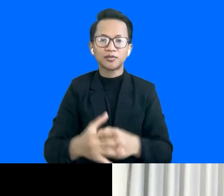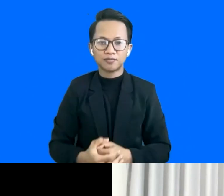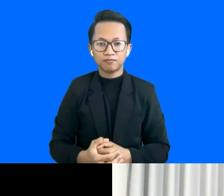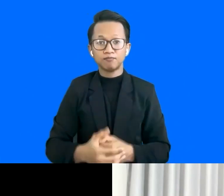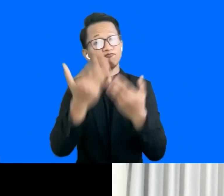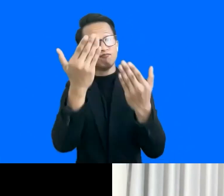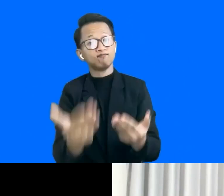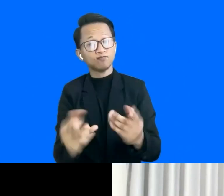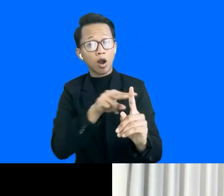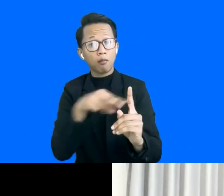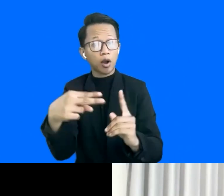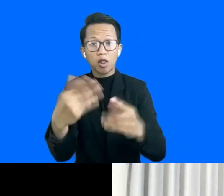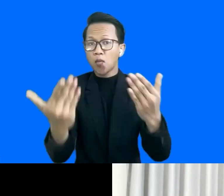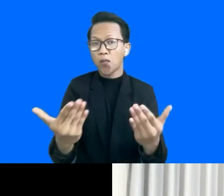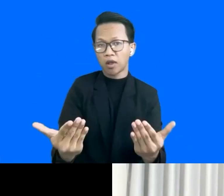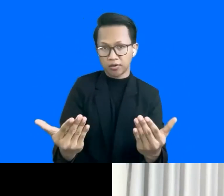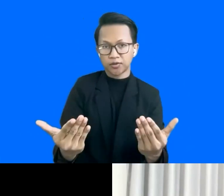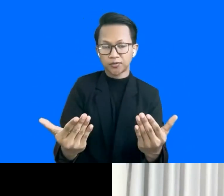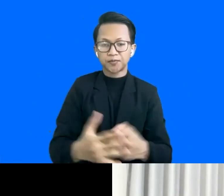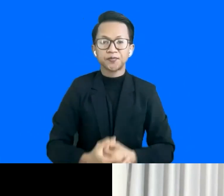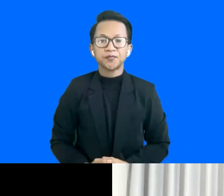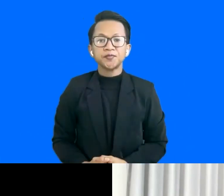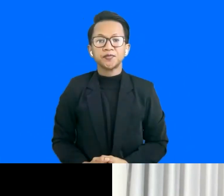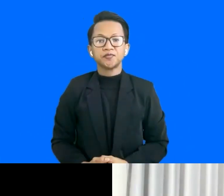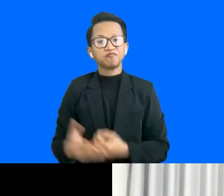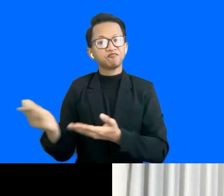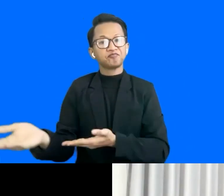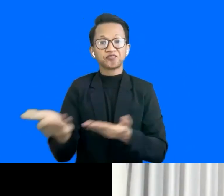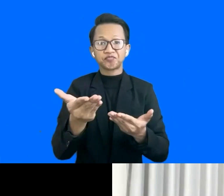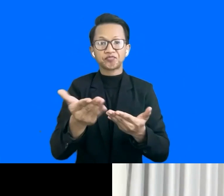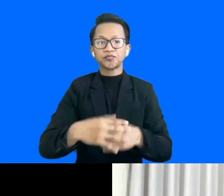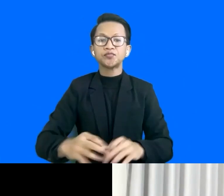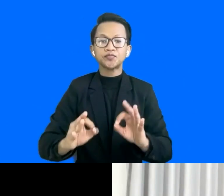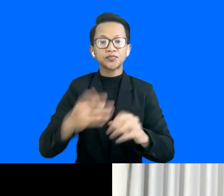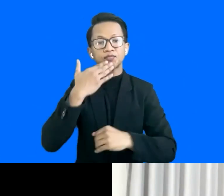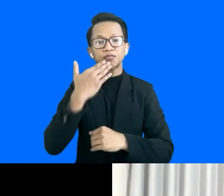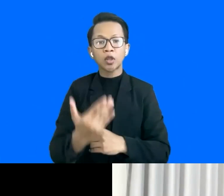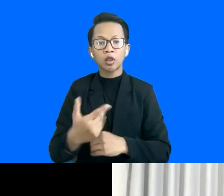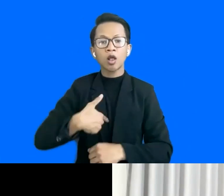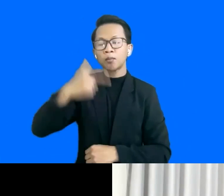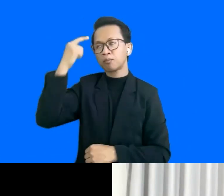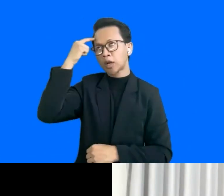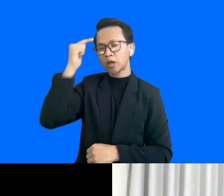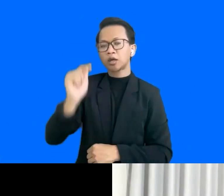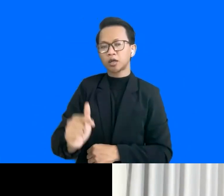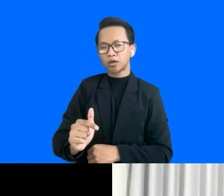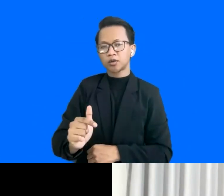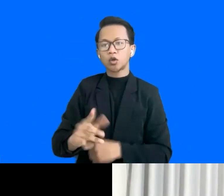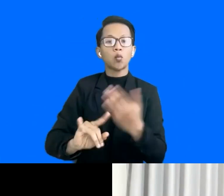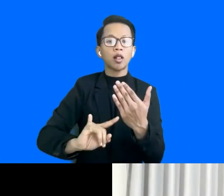perspective on that? Over to you, Dr. Durant. Thank you. I think when it comes to tech,